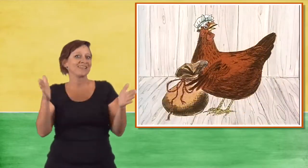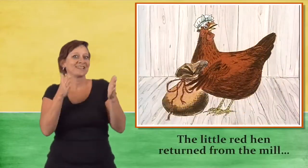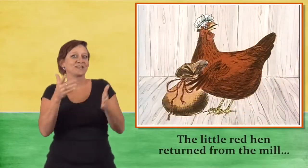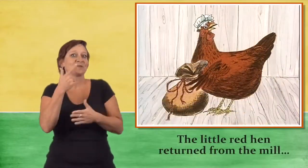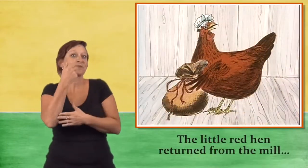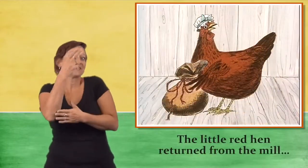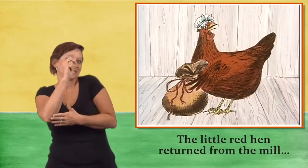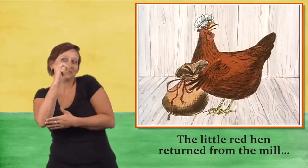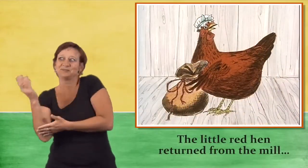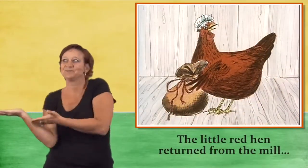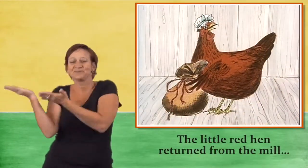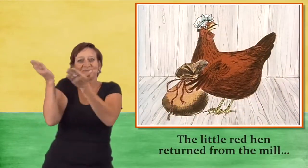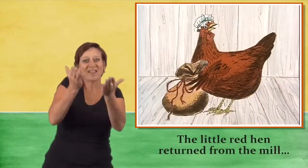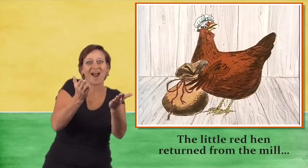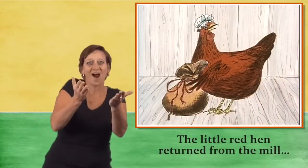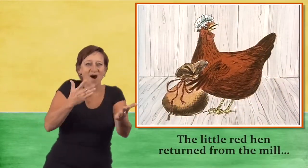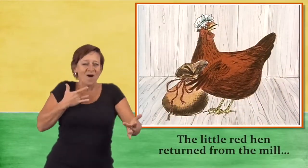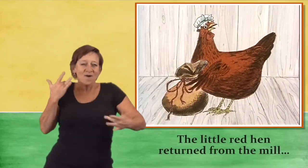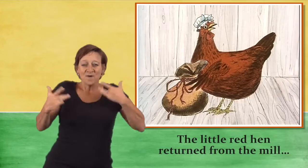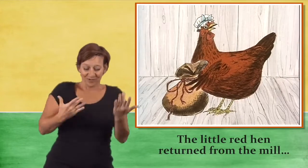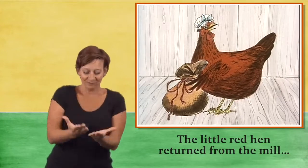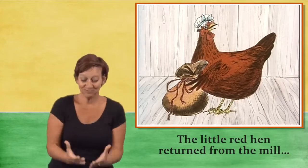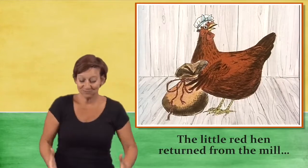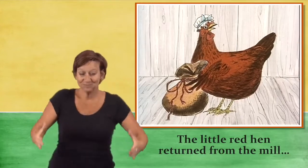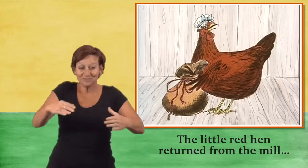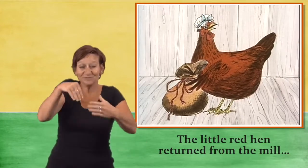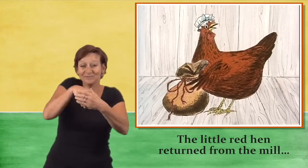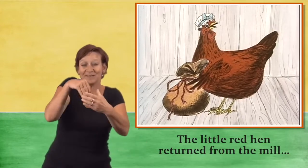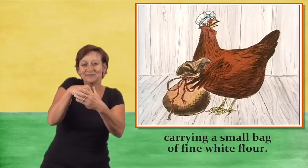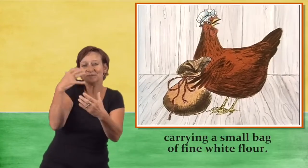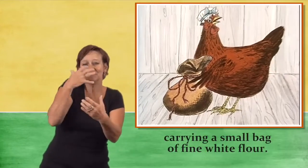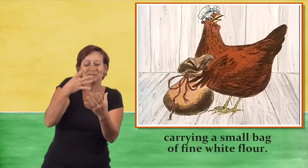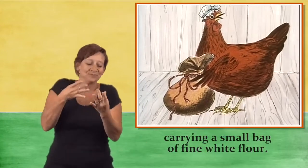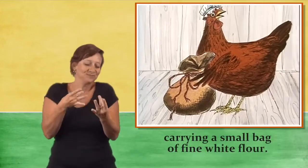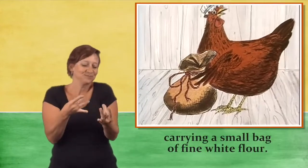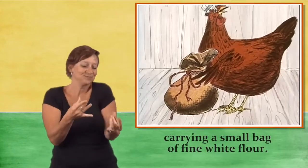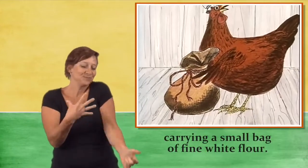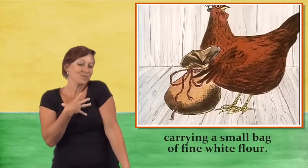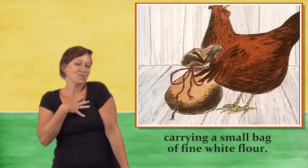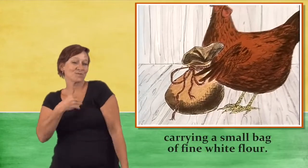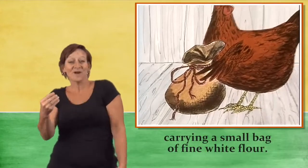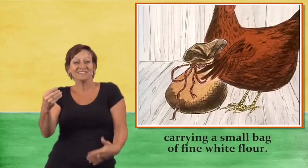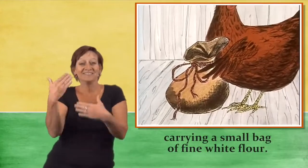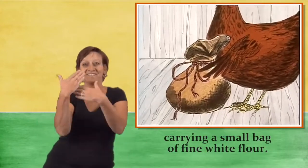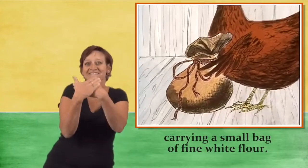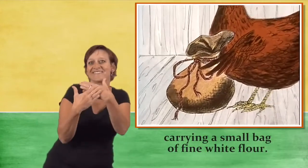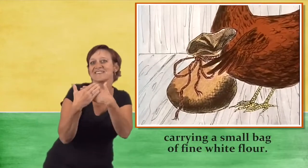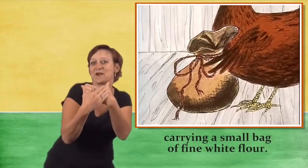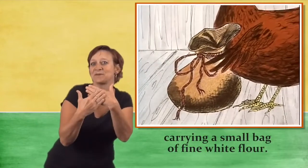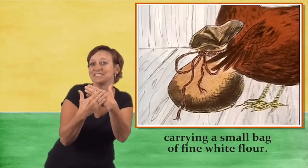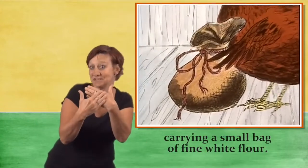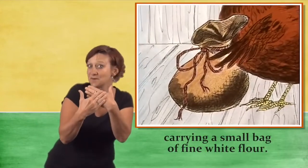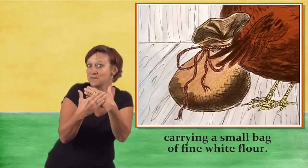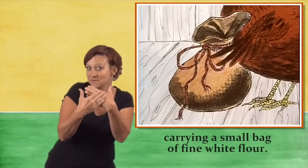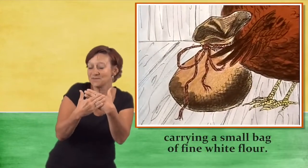The little red hen returned from the mill, carrying a small bag of fine white flour.